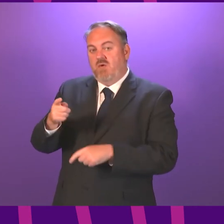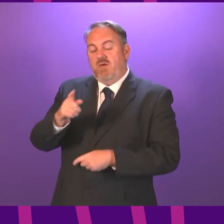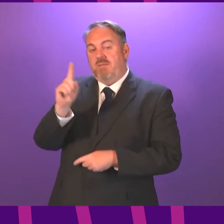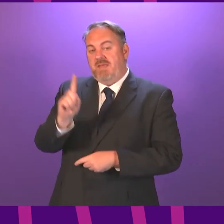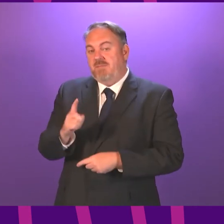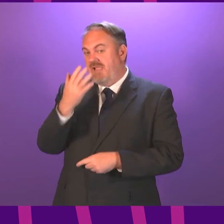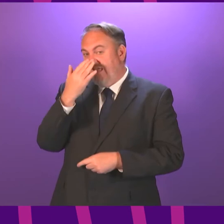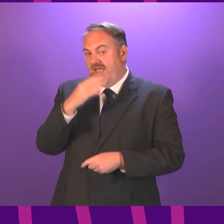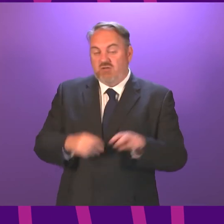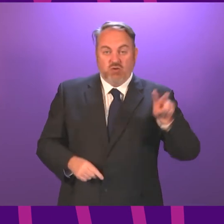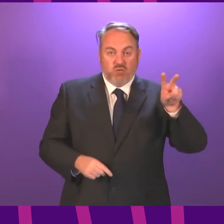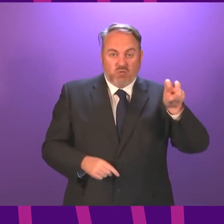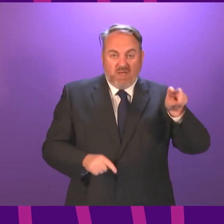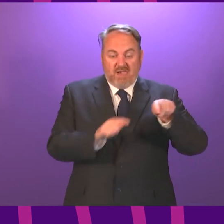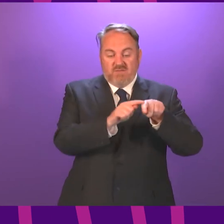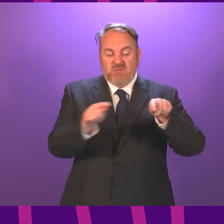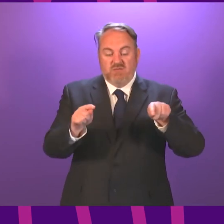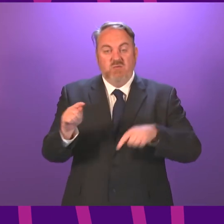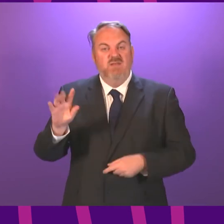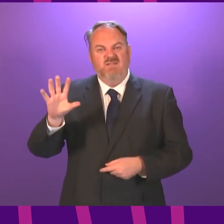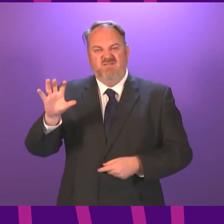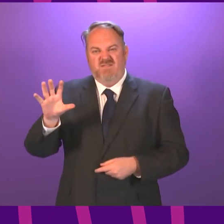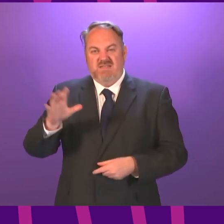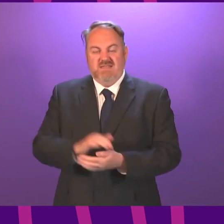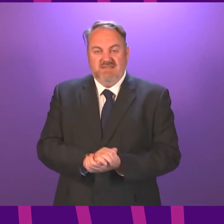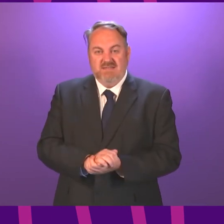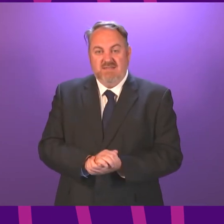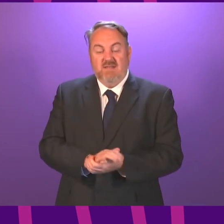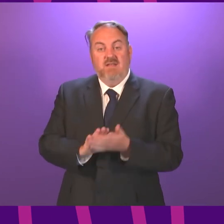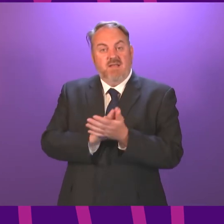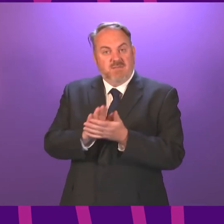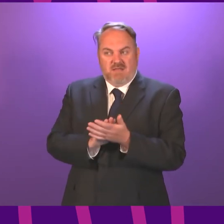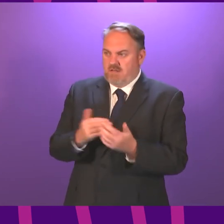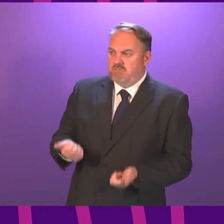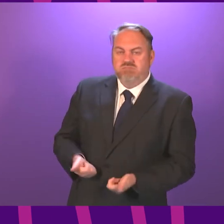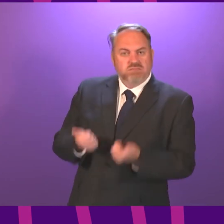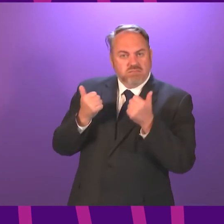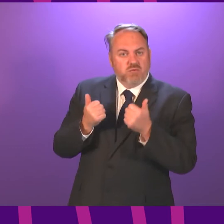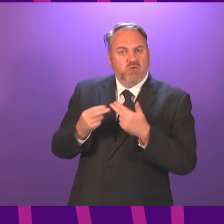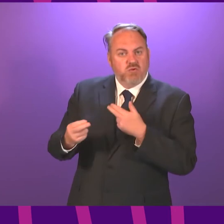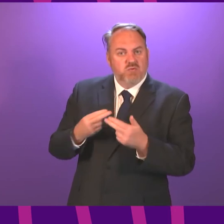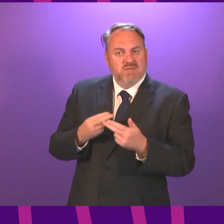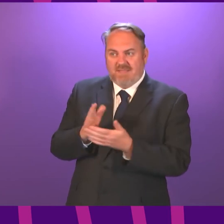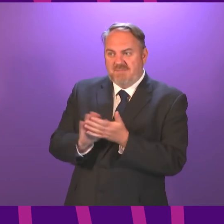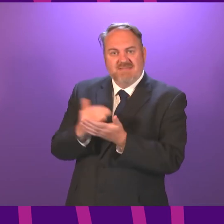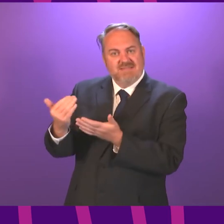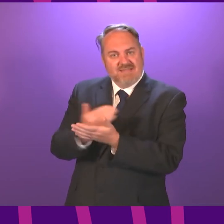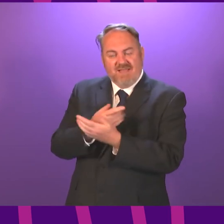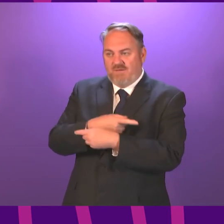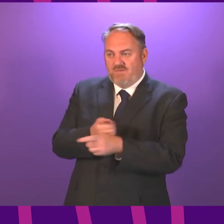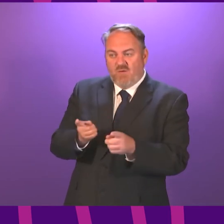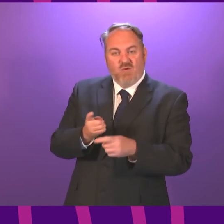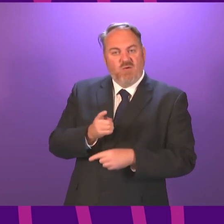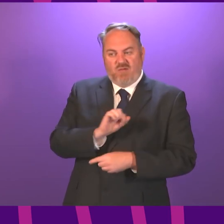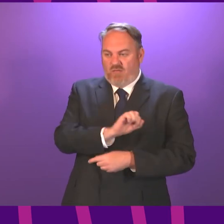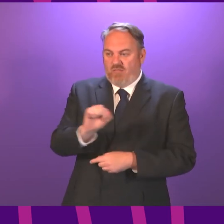-year-olds. That is also really good news, as it indicates that the vaccine, that particular vaccine, is safe for use in children of